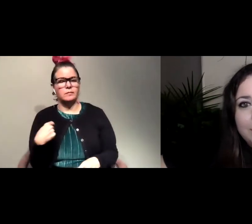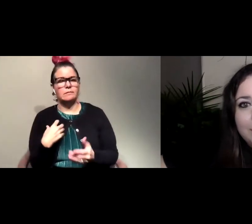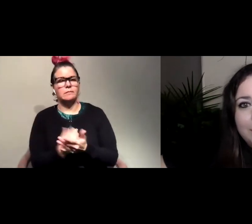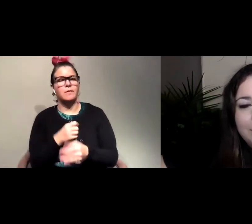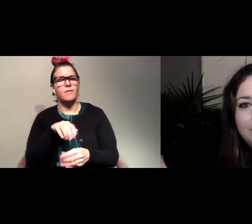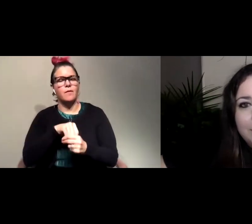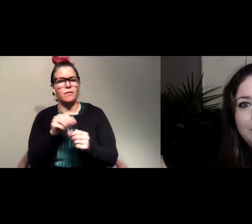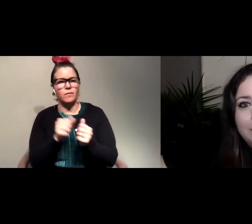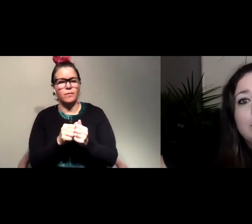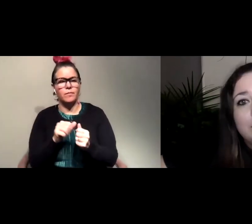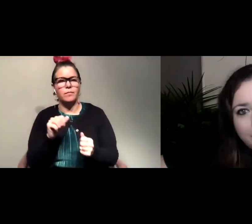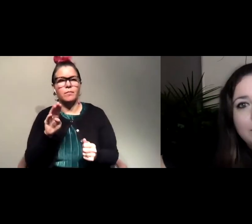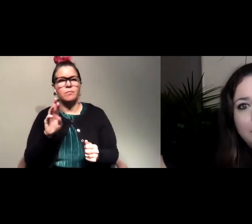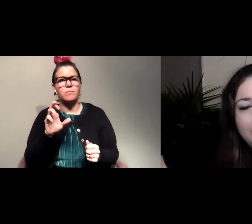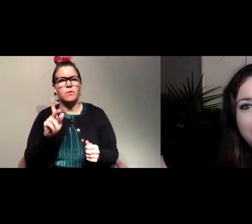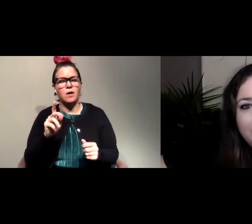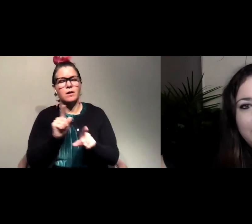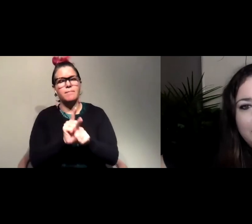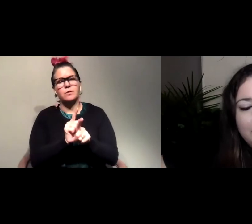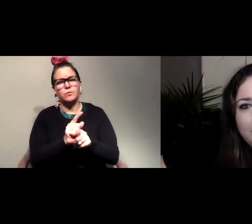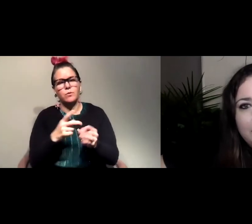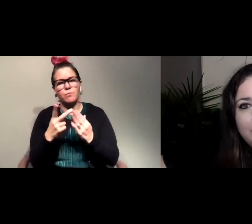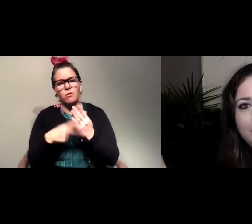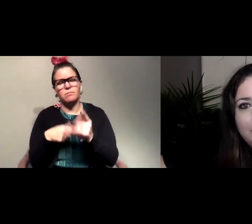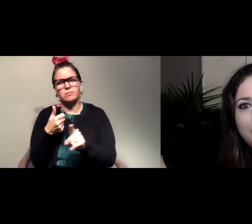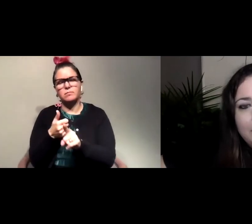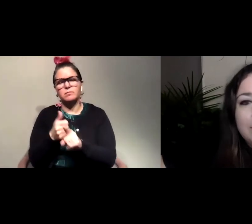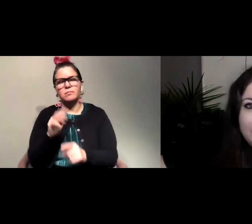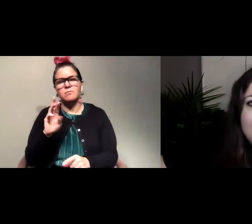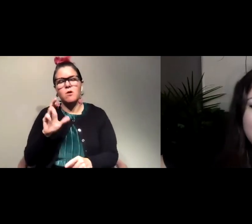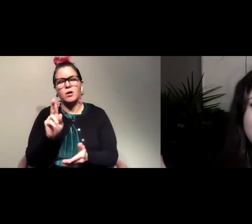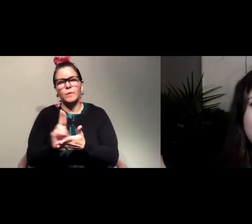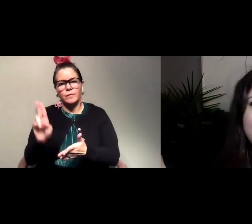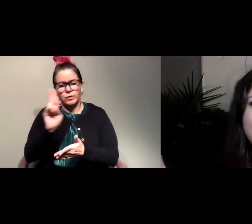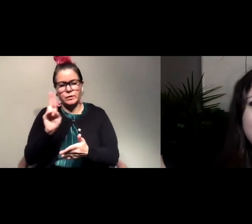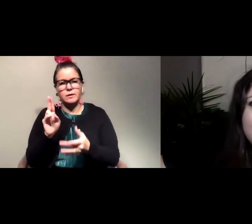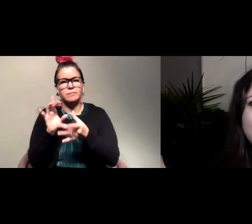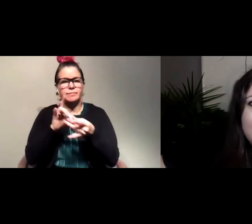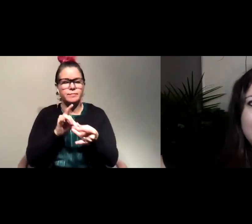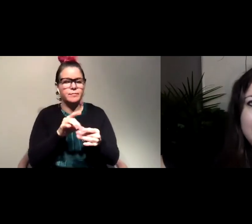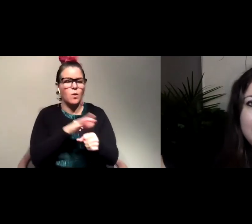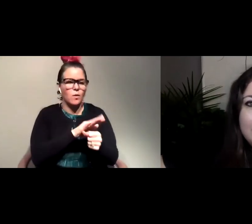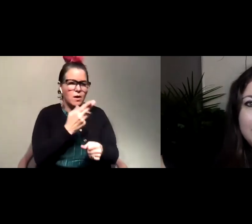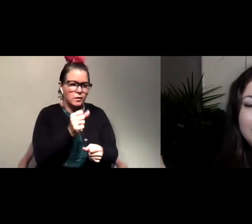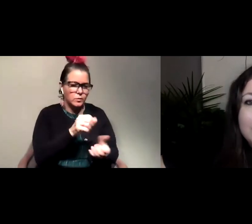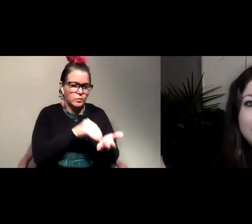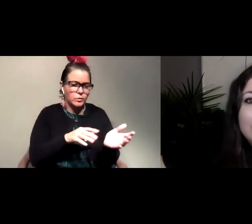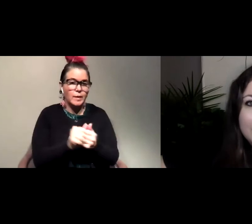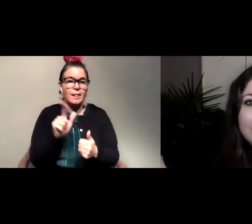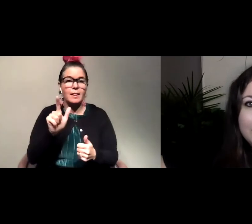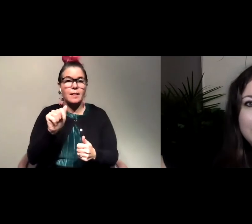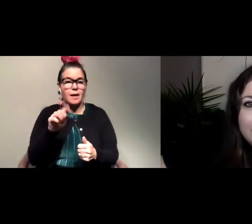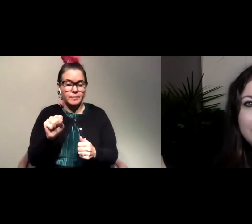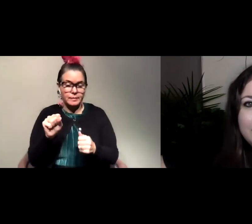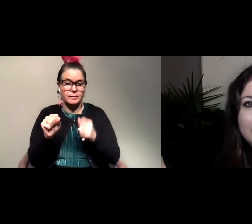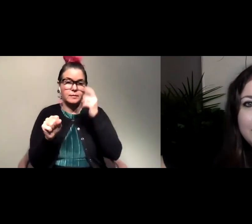in the Brock Mentorship Program, which is a program at Brock University that connects local high school students to labs. So you